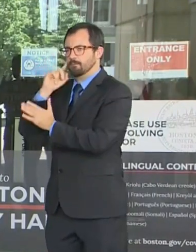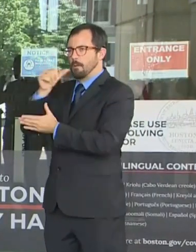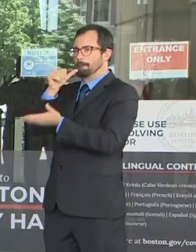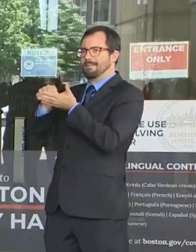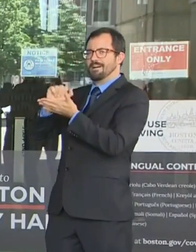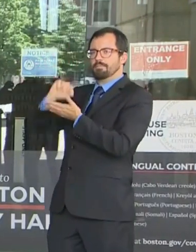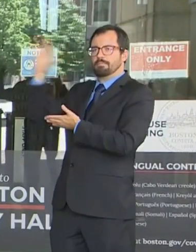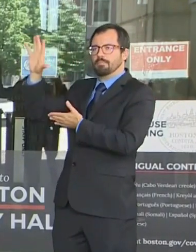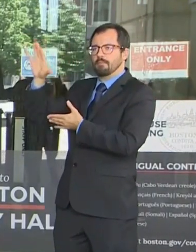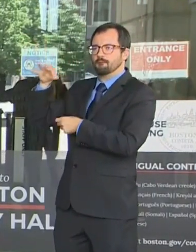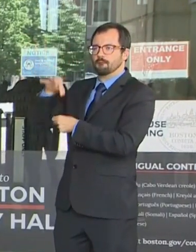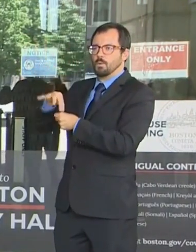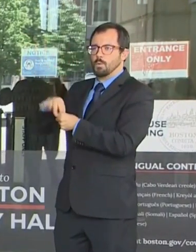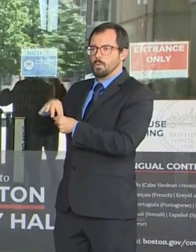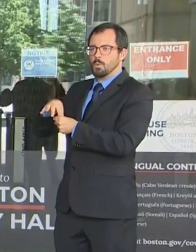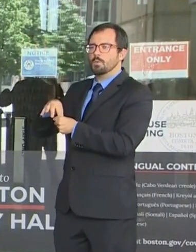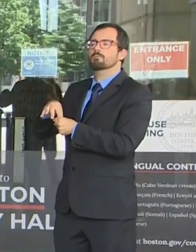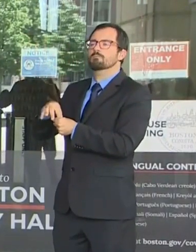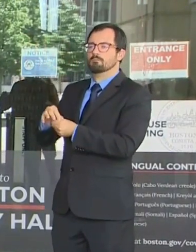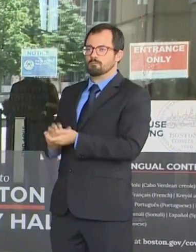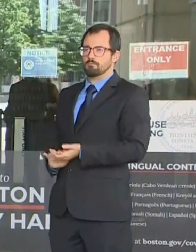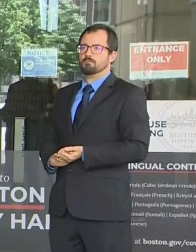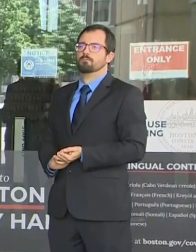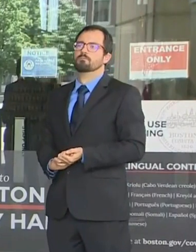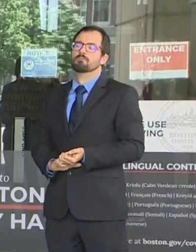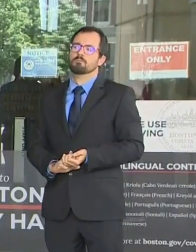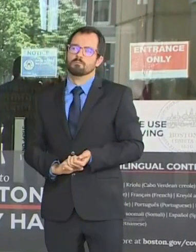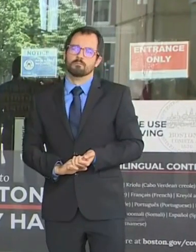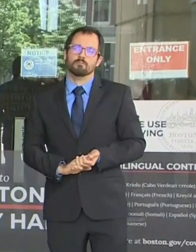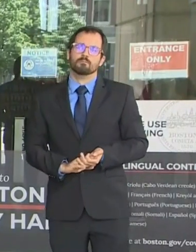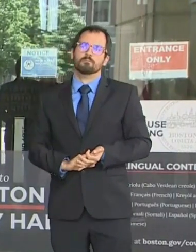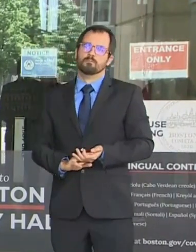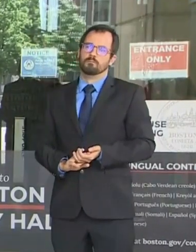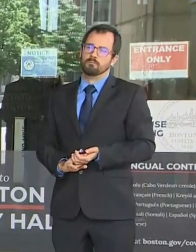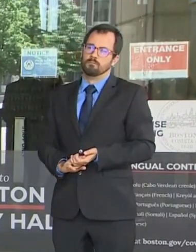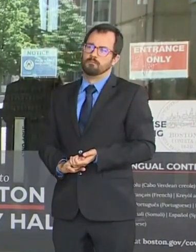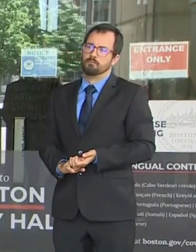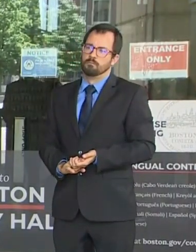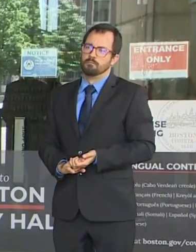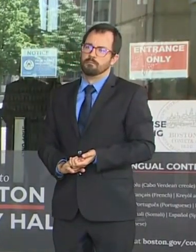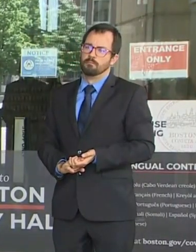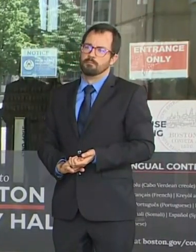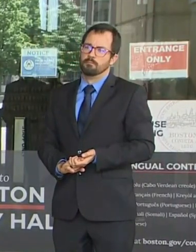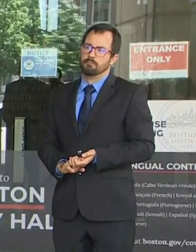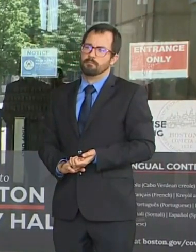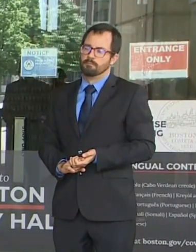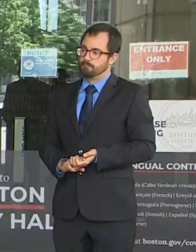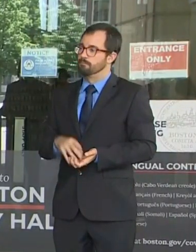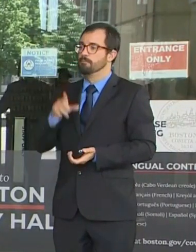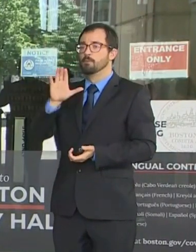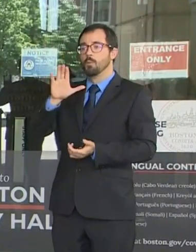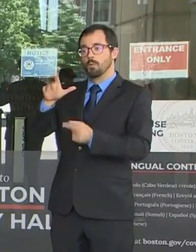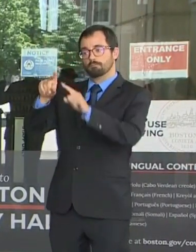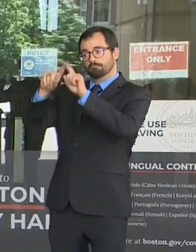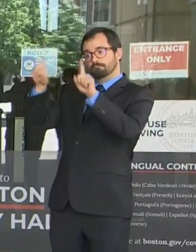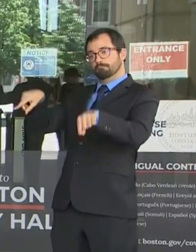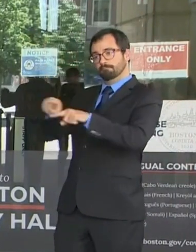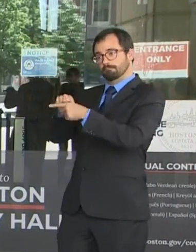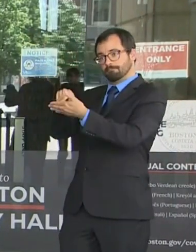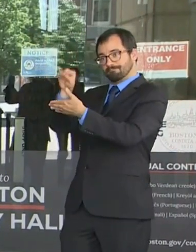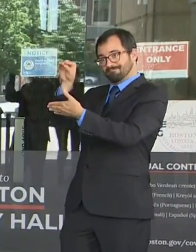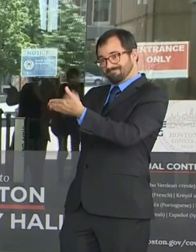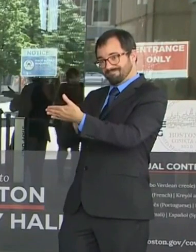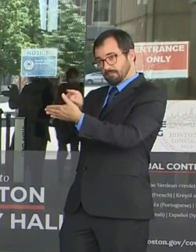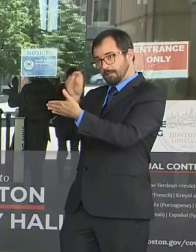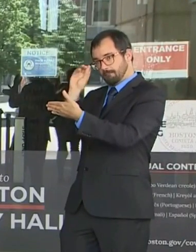Hall as well. We request that you turn your completed ballot in as soon as possible. And I just want to remind everyone, when you do the absentee ballot and you